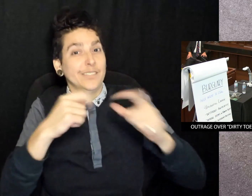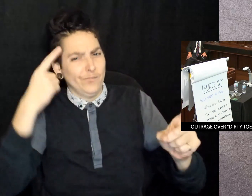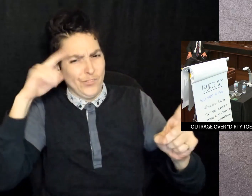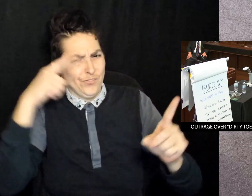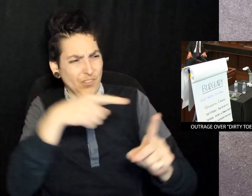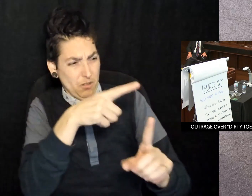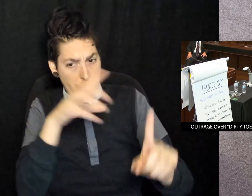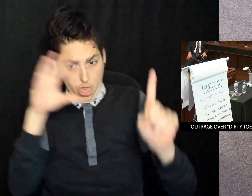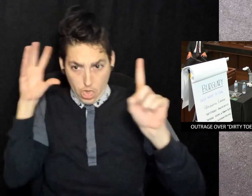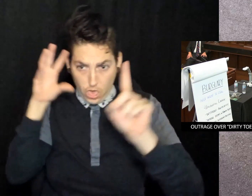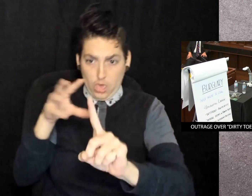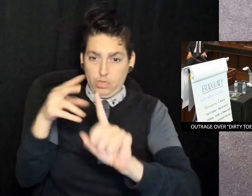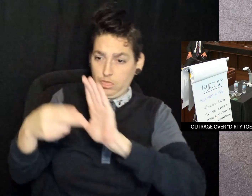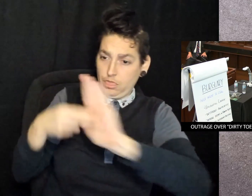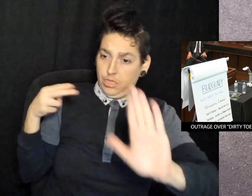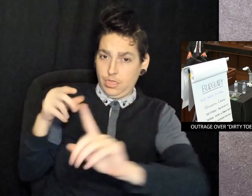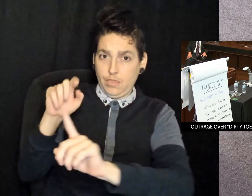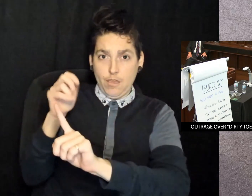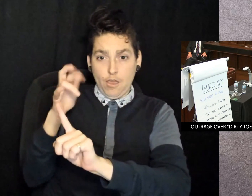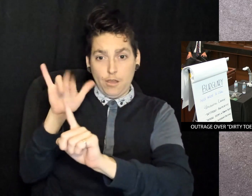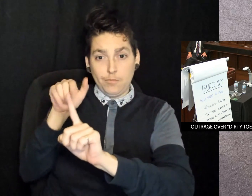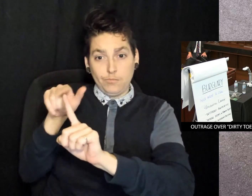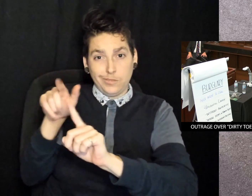to depict Ahmaud Arbery as a runaway slave.